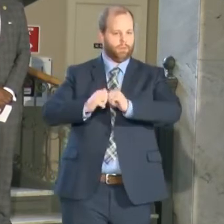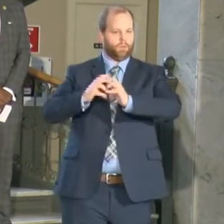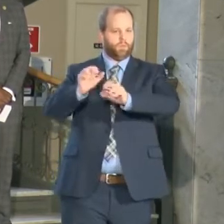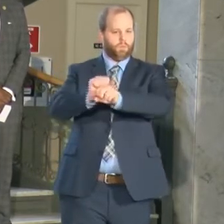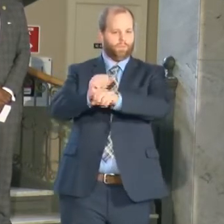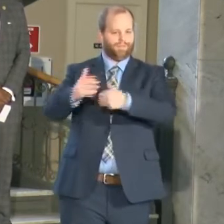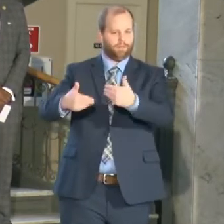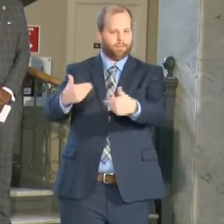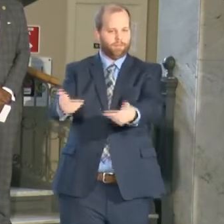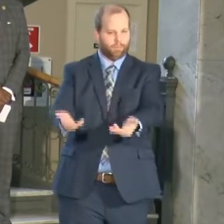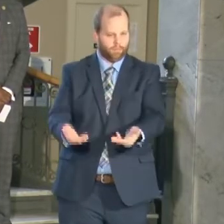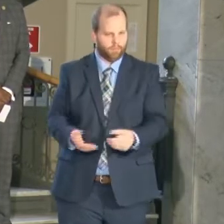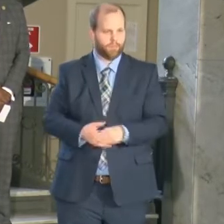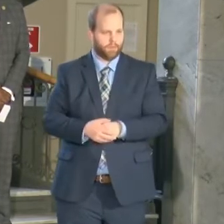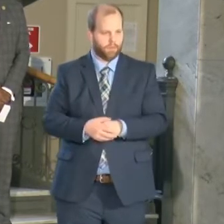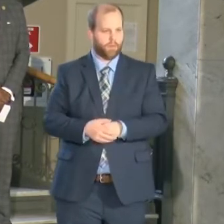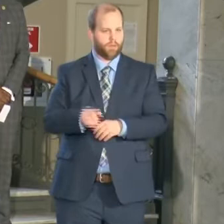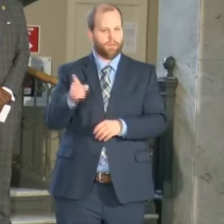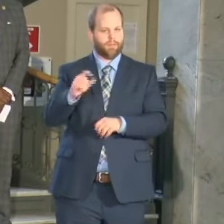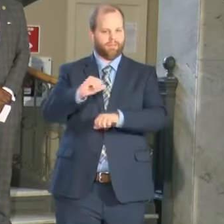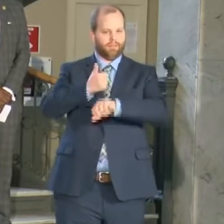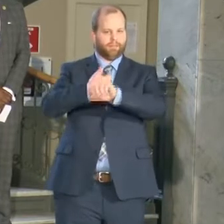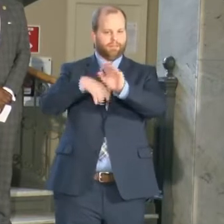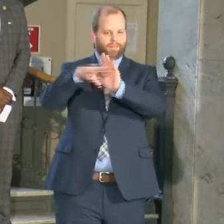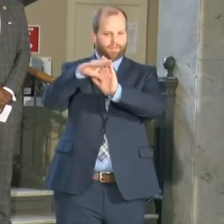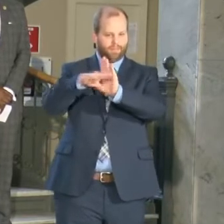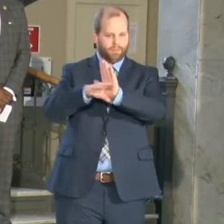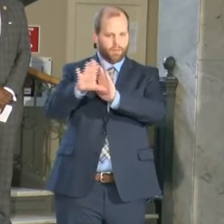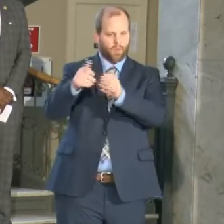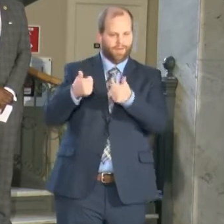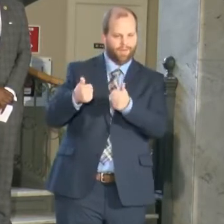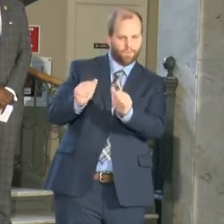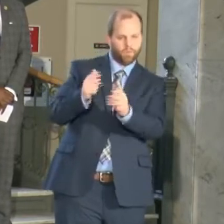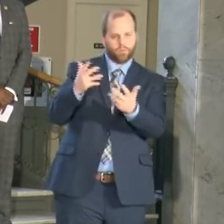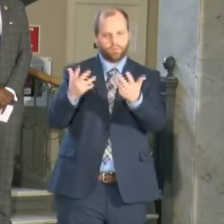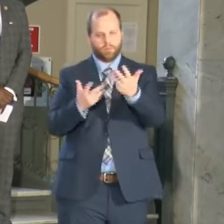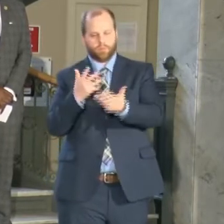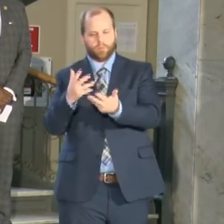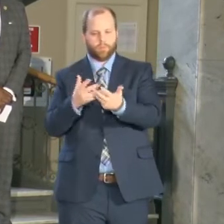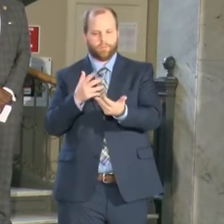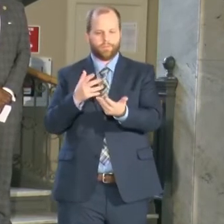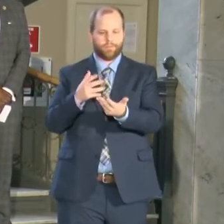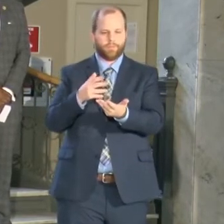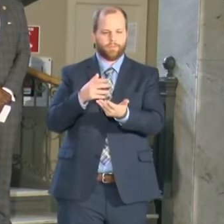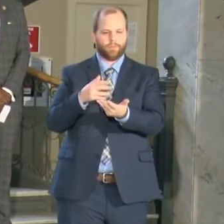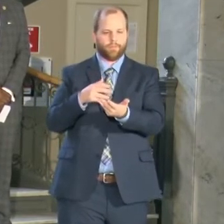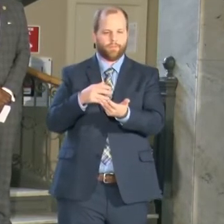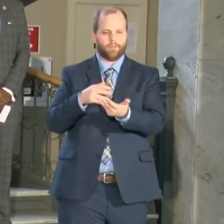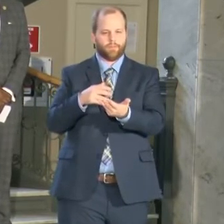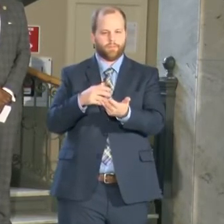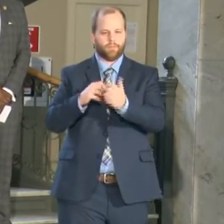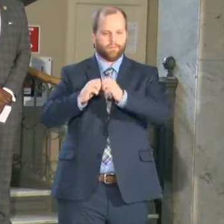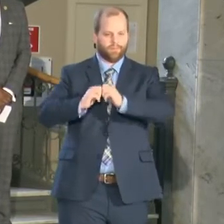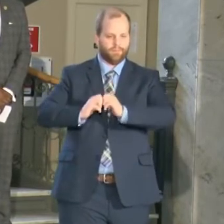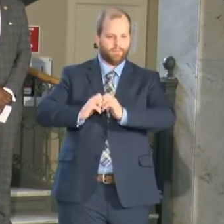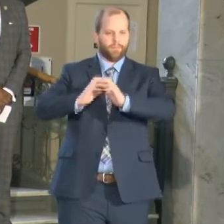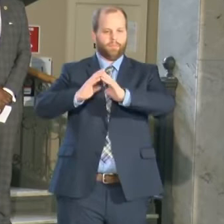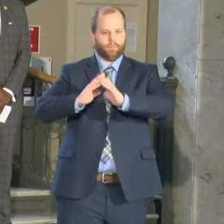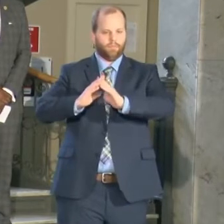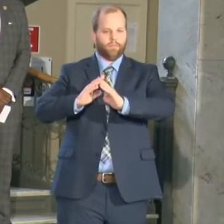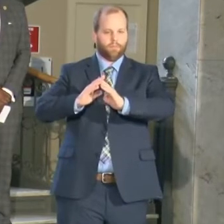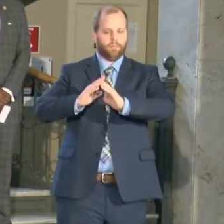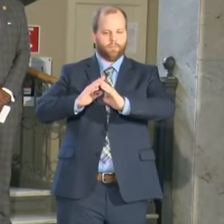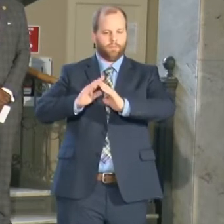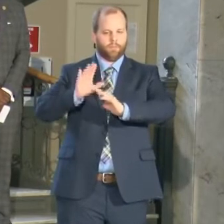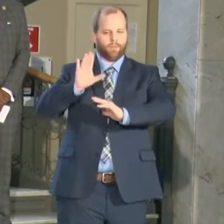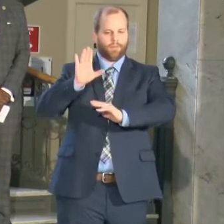codifying their efforts and and uh kind of putting it into a a fashion to make them